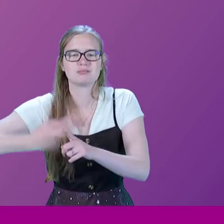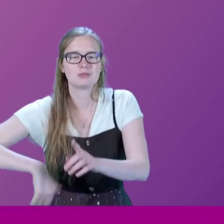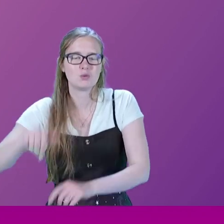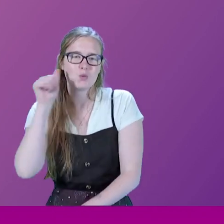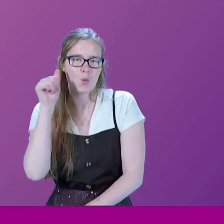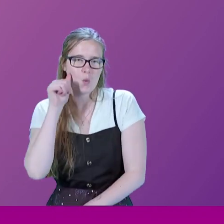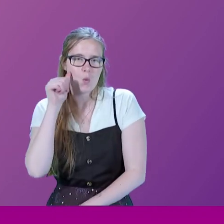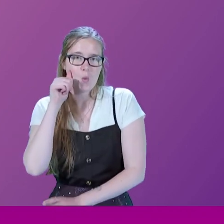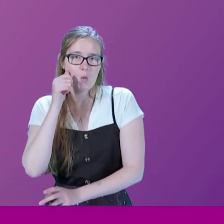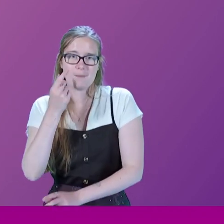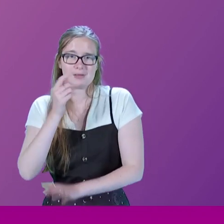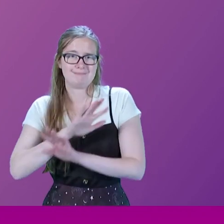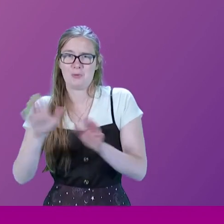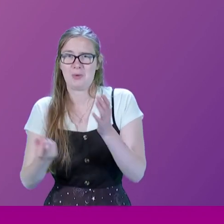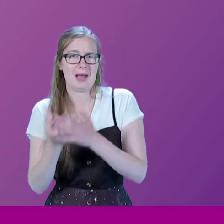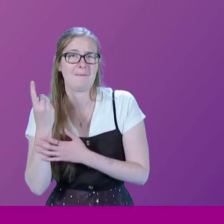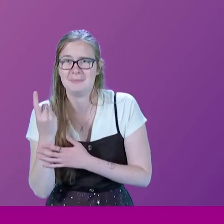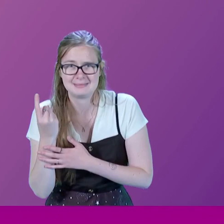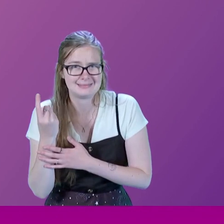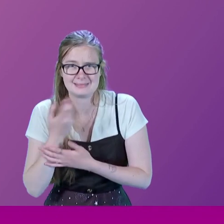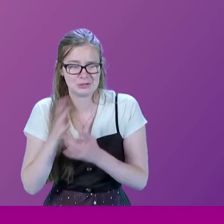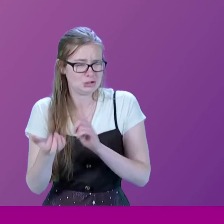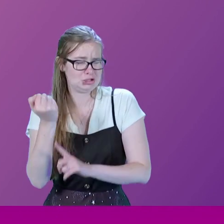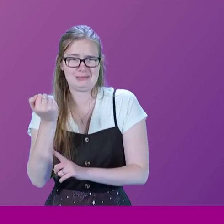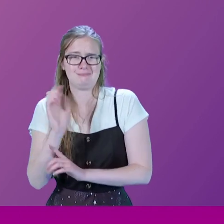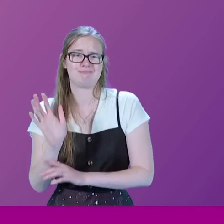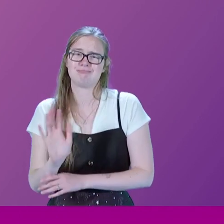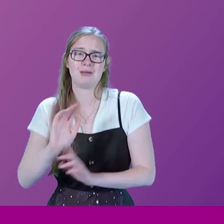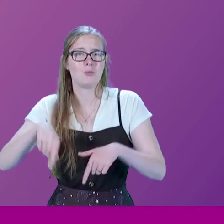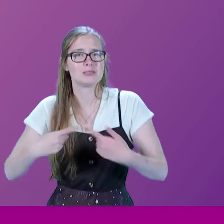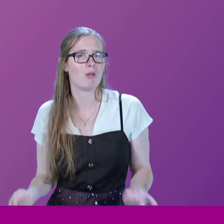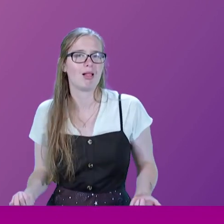that it is most unlikely that that will be achieved in each case.